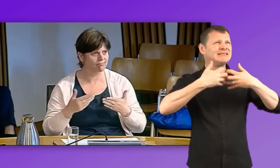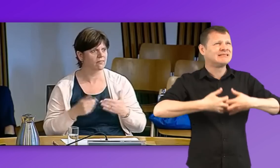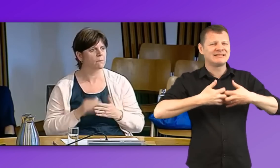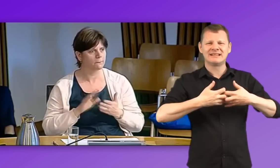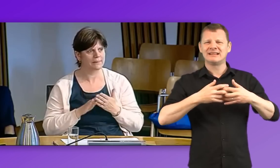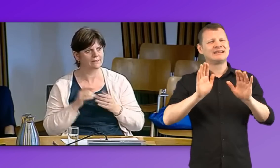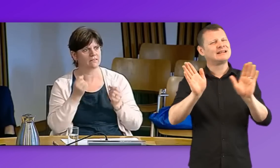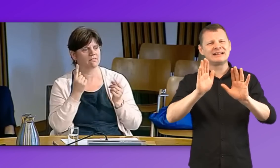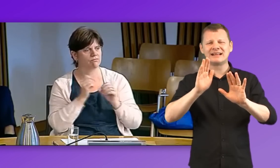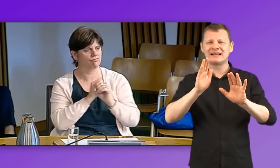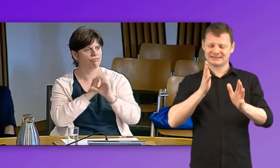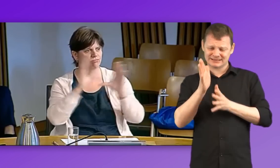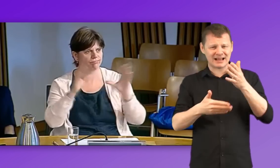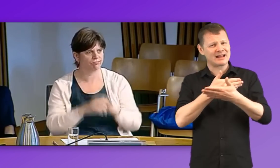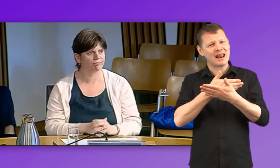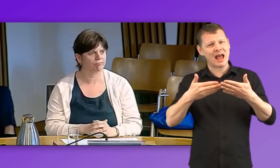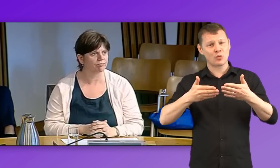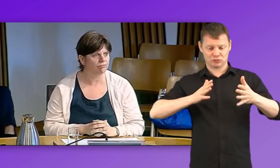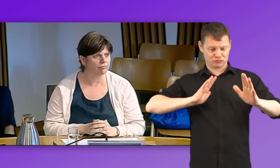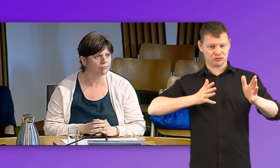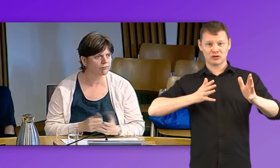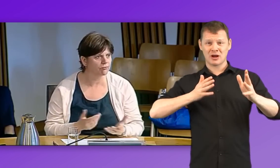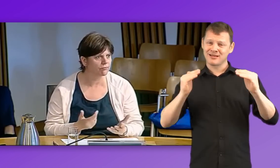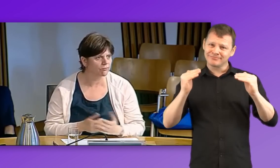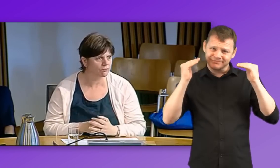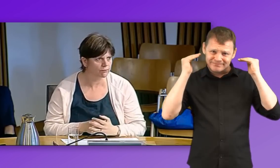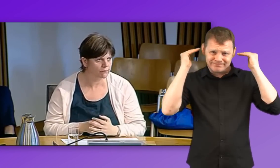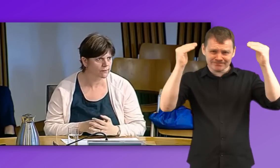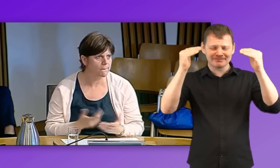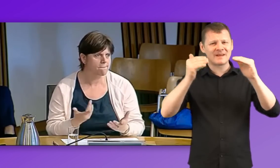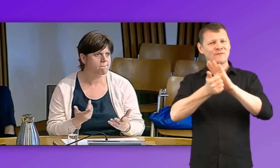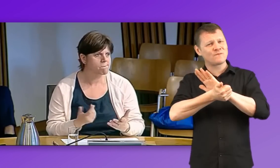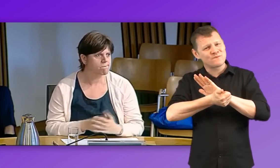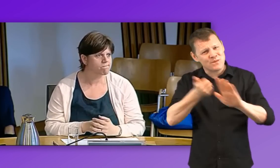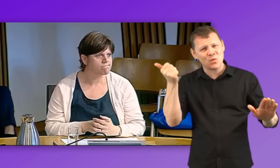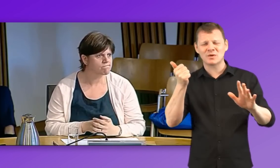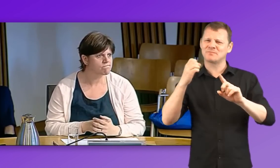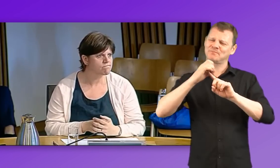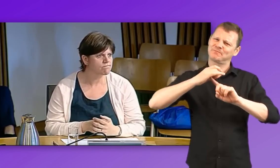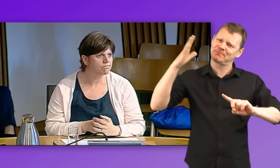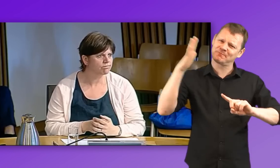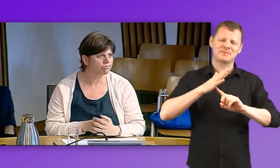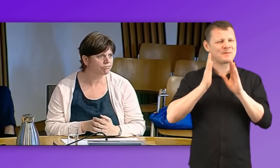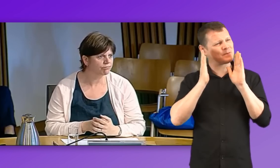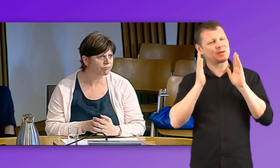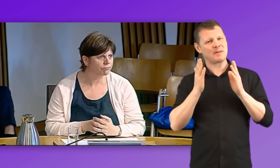that the sign language is fluent and of a standard that allows the deaf child to